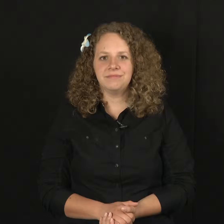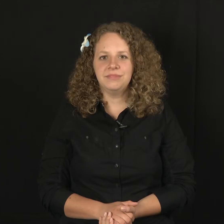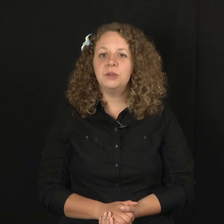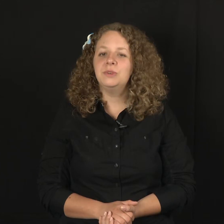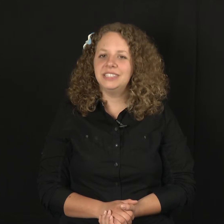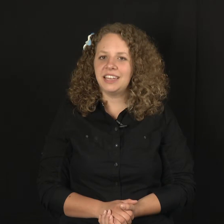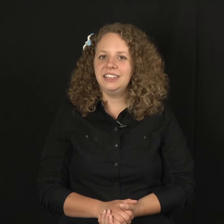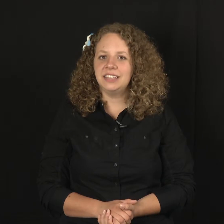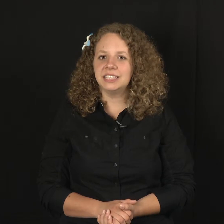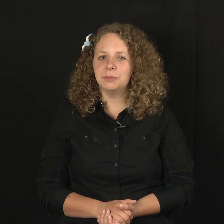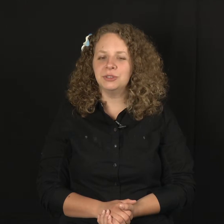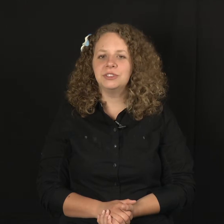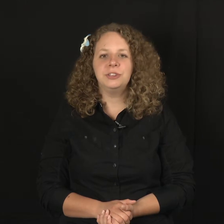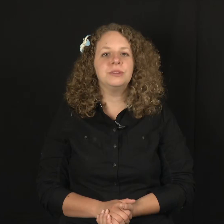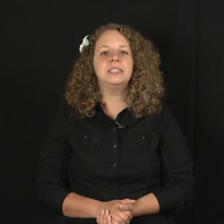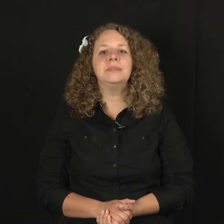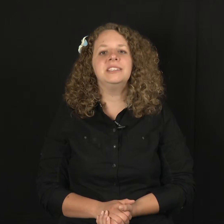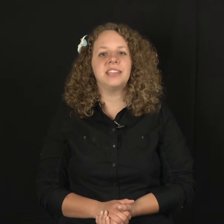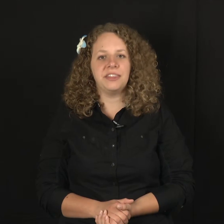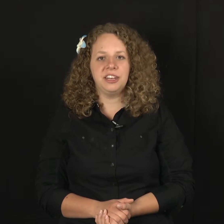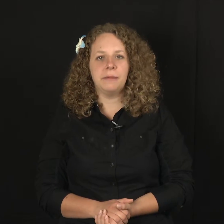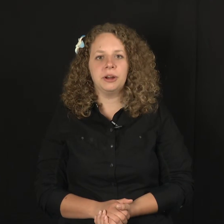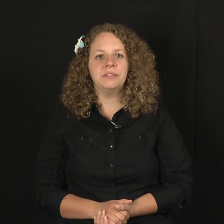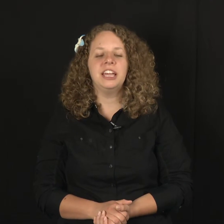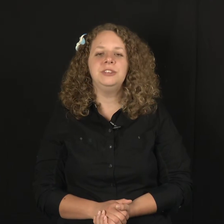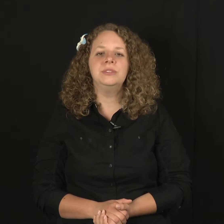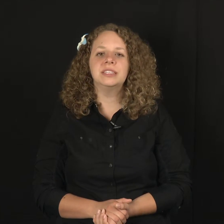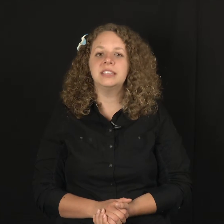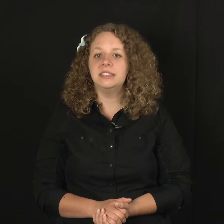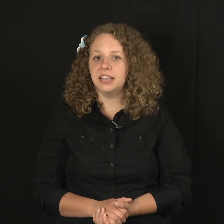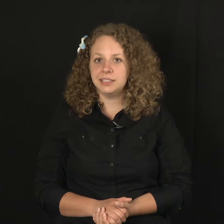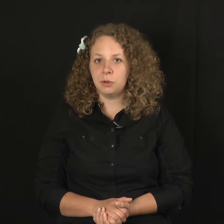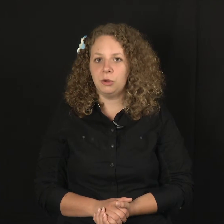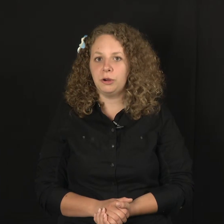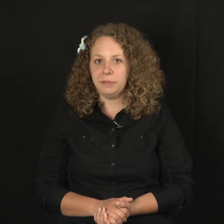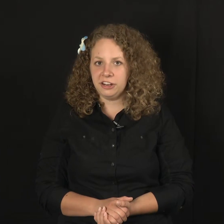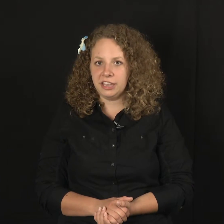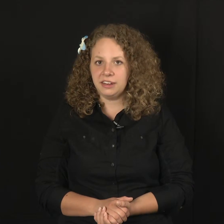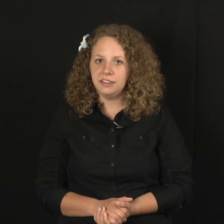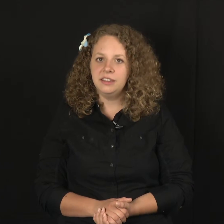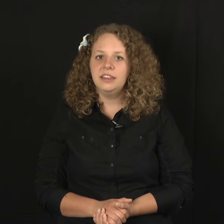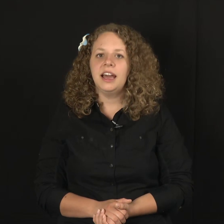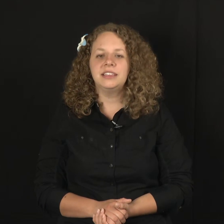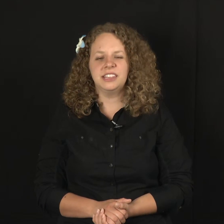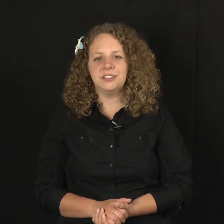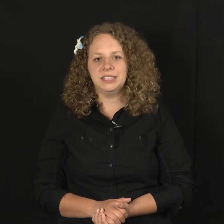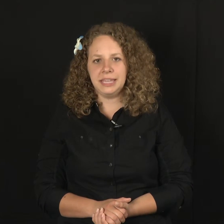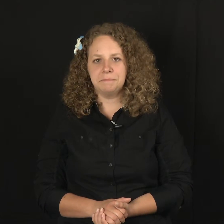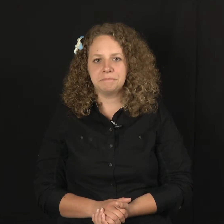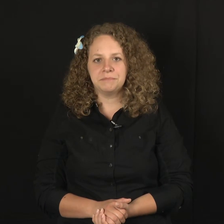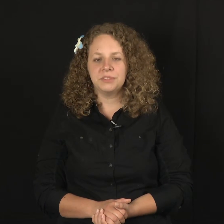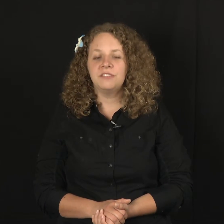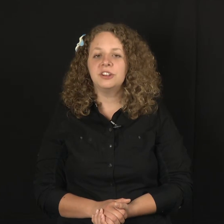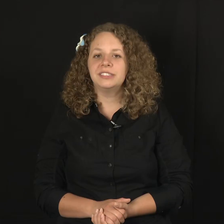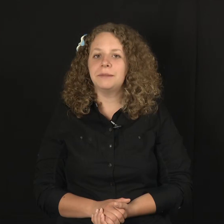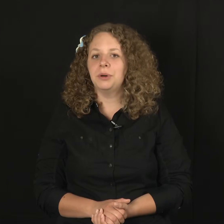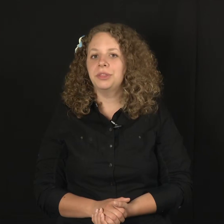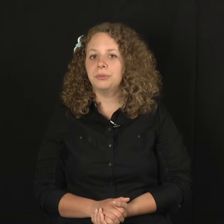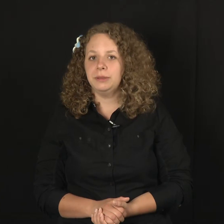When signing decimals, you will simply sign the number and use the sign decimal or period as they are the same. For example, three